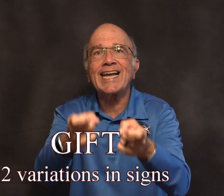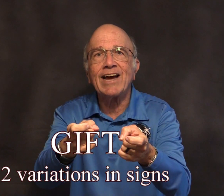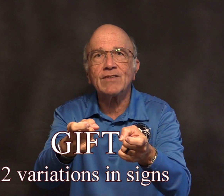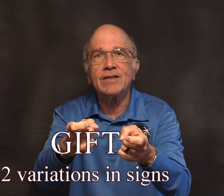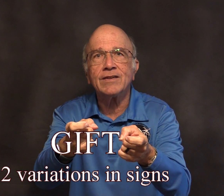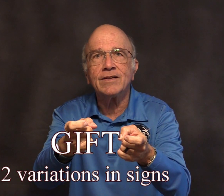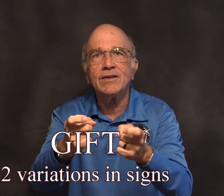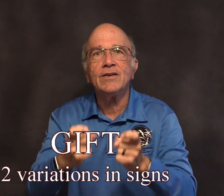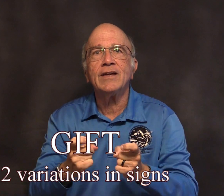get.